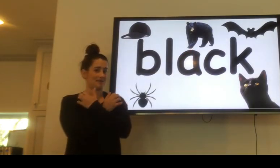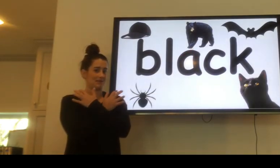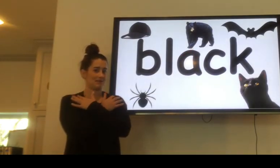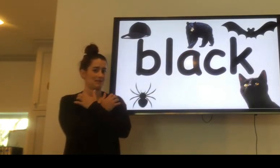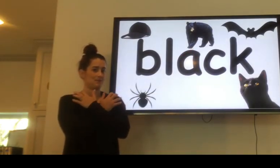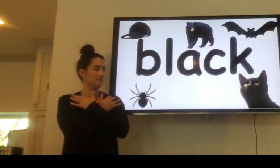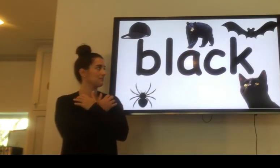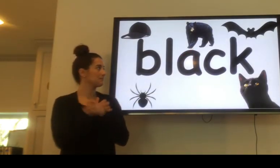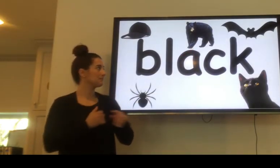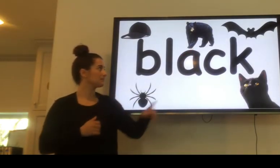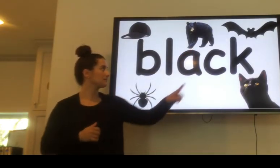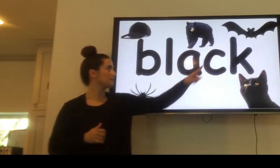bear.